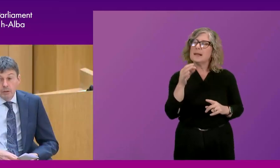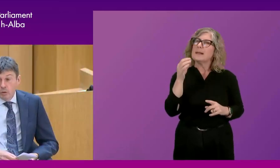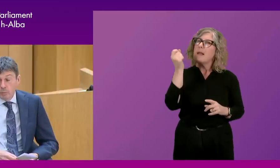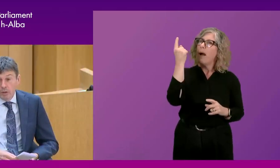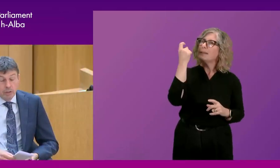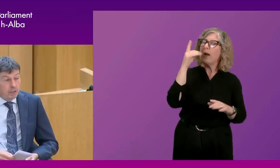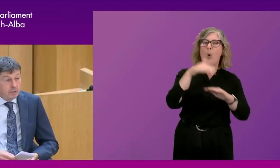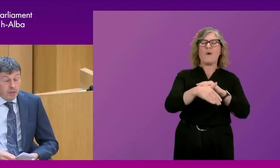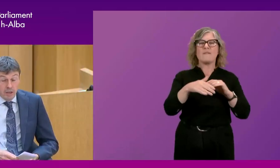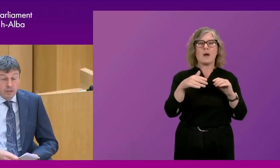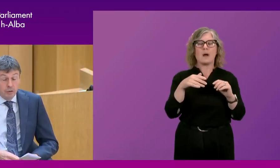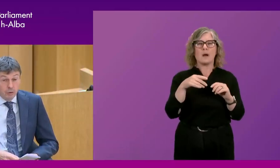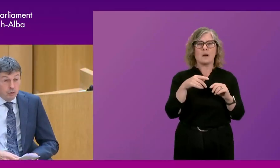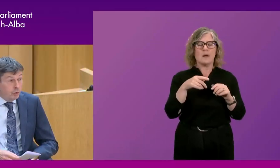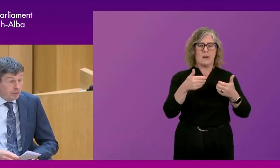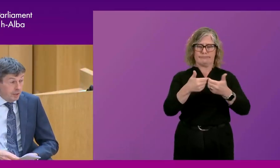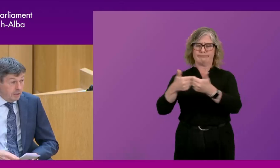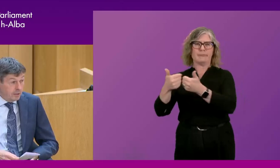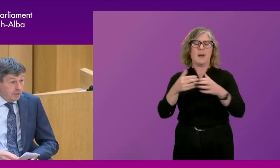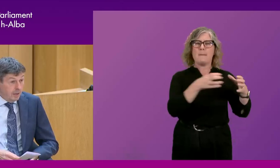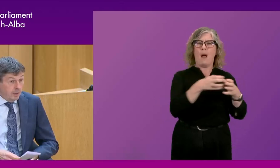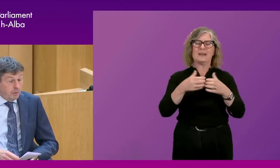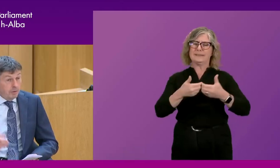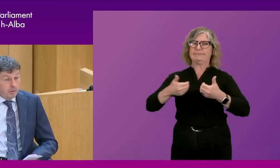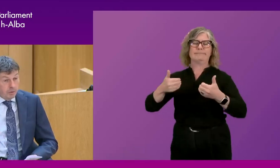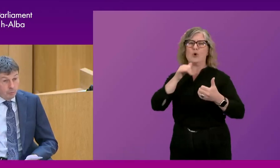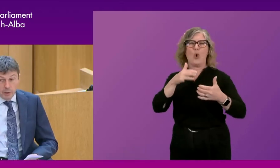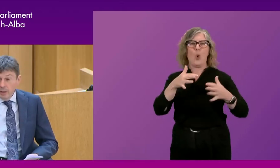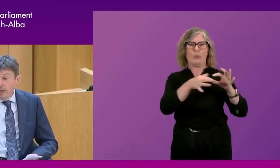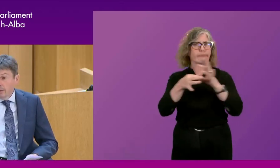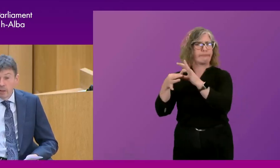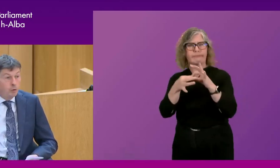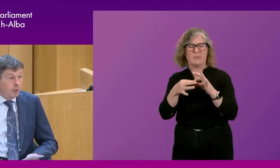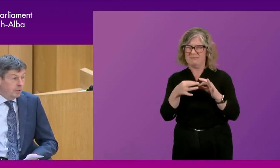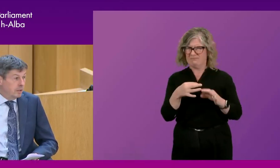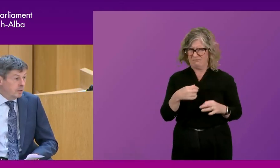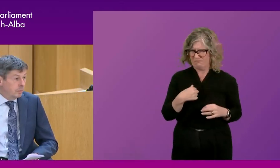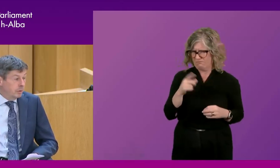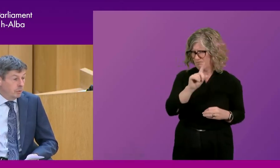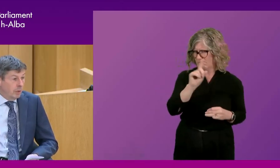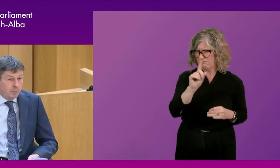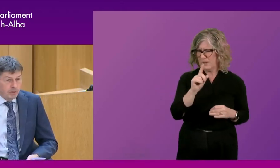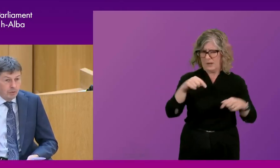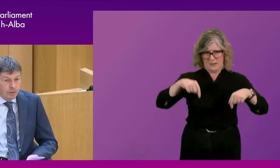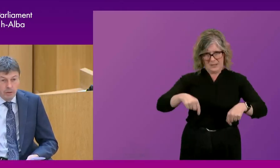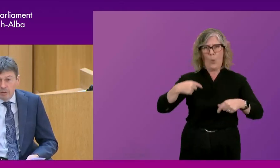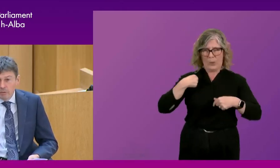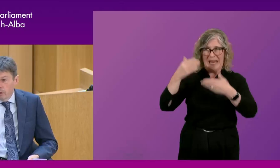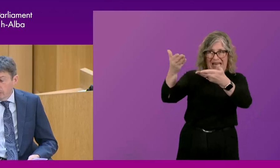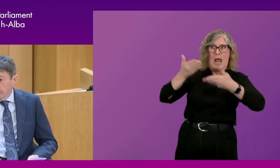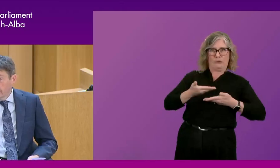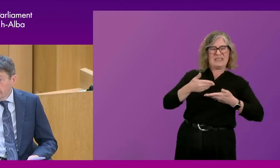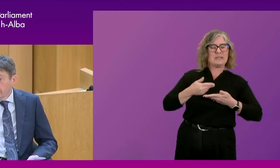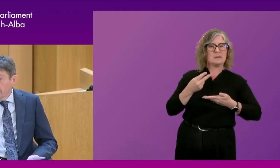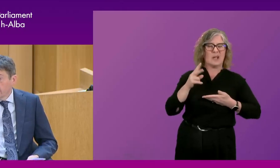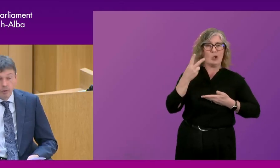not been cross-party is, I just think, not true in the slightest. We inherited a two-party system. You know, Westminster, you're either